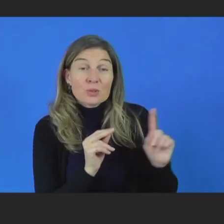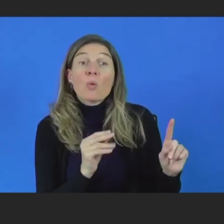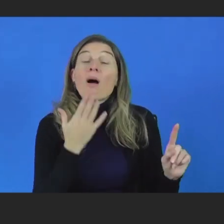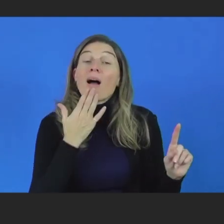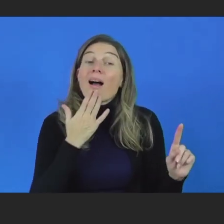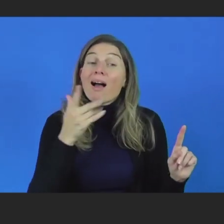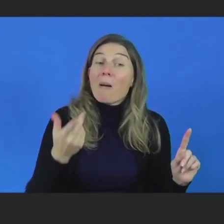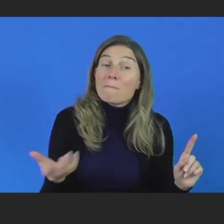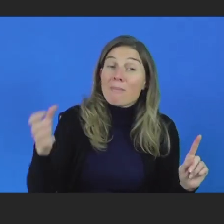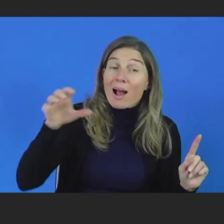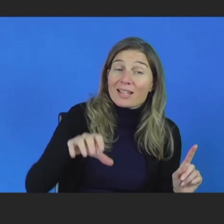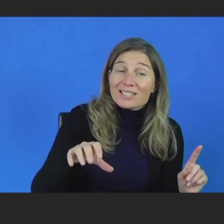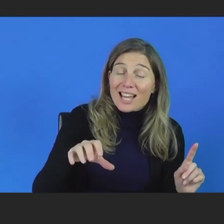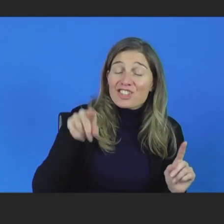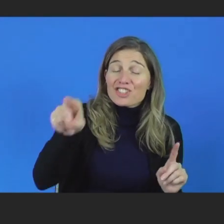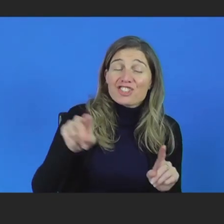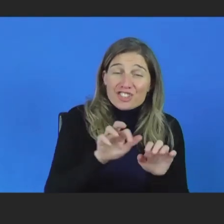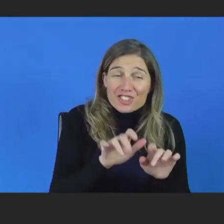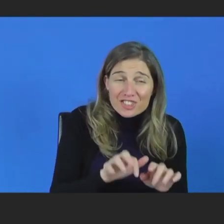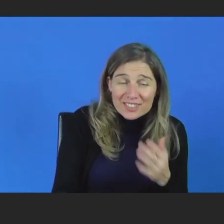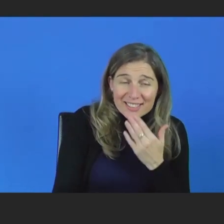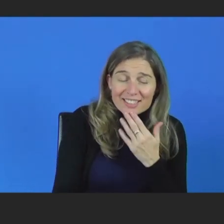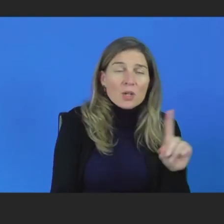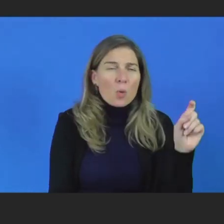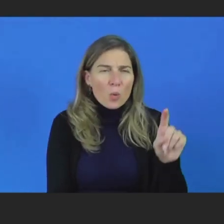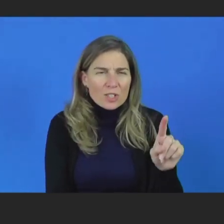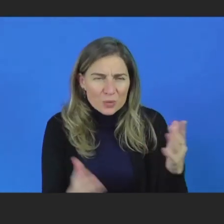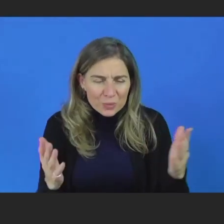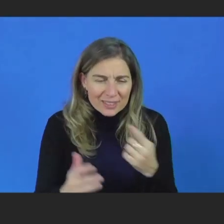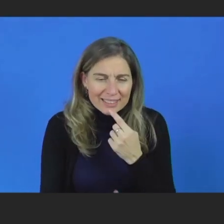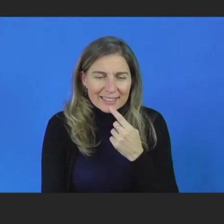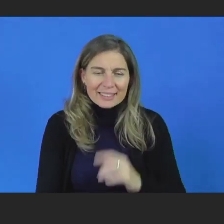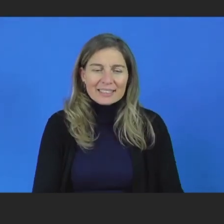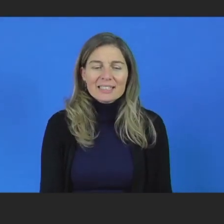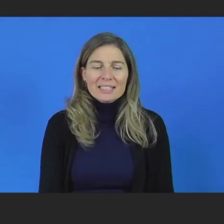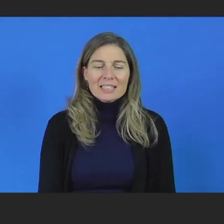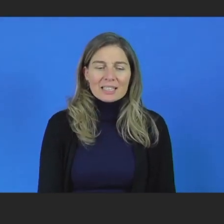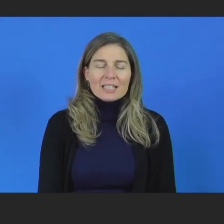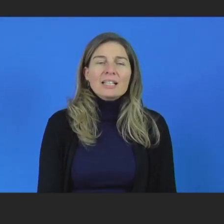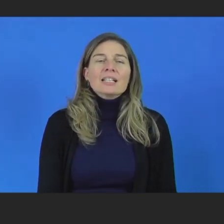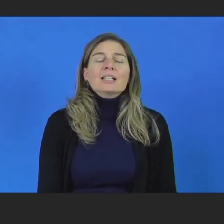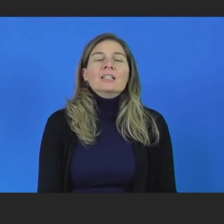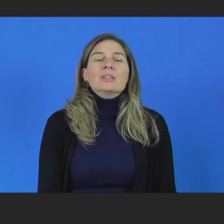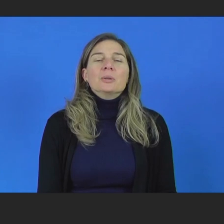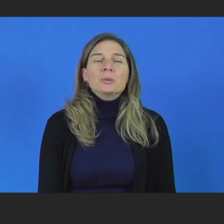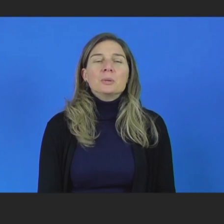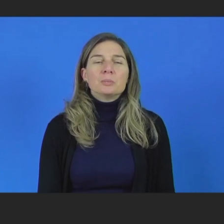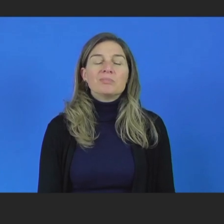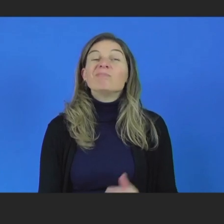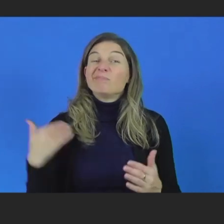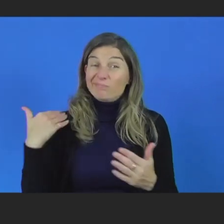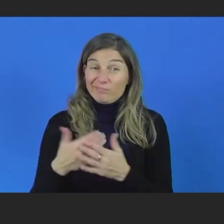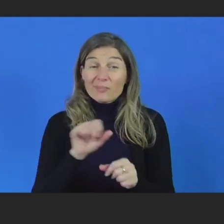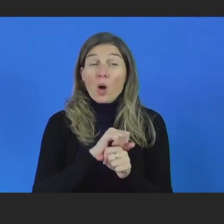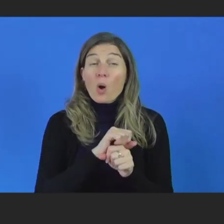chapter for writing in the question is, in the last few minutes is, they asked is that during the COVID pandemic,